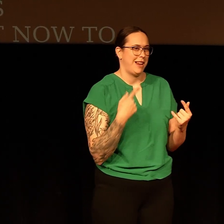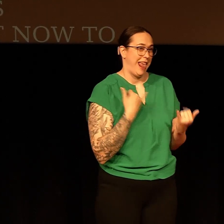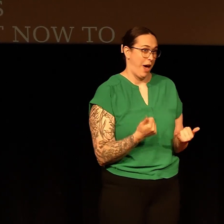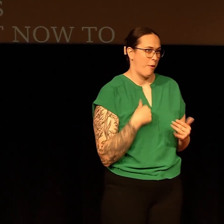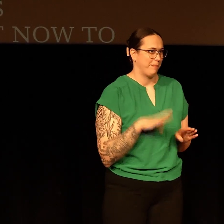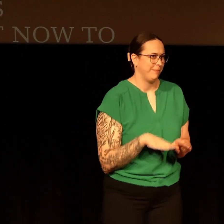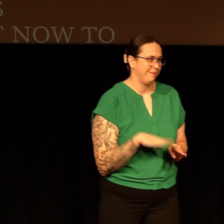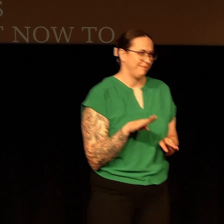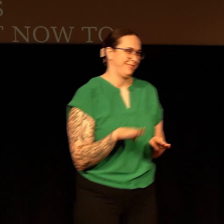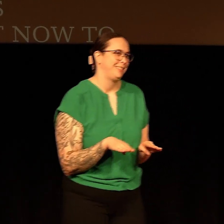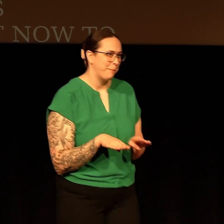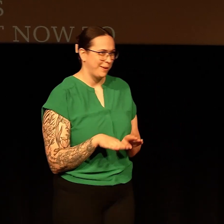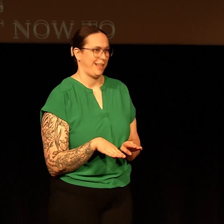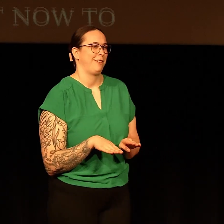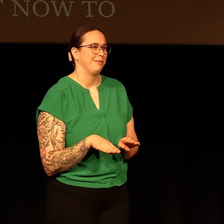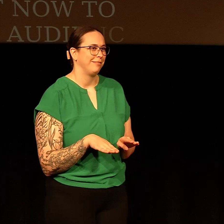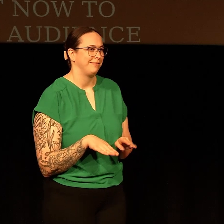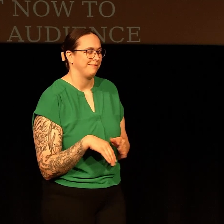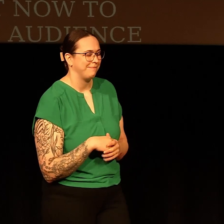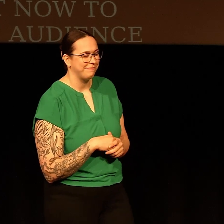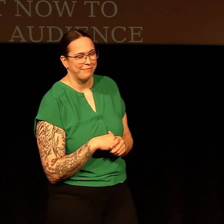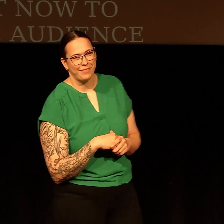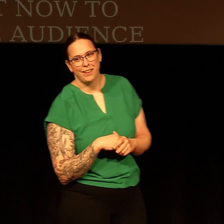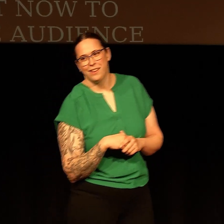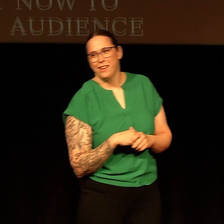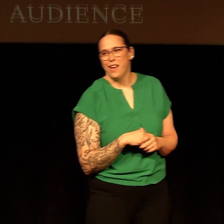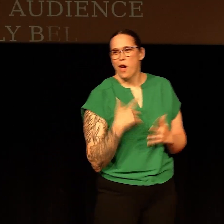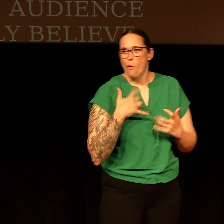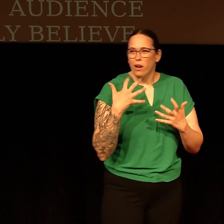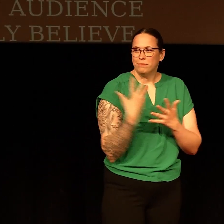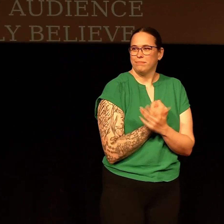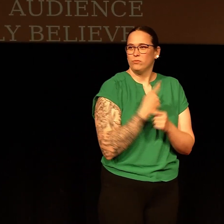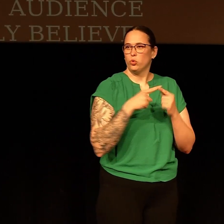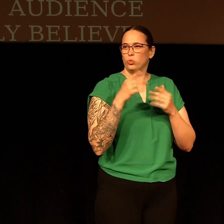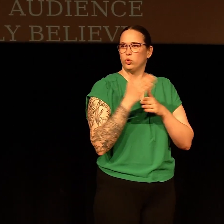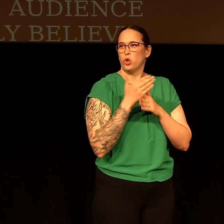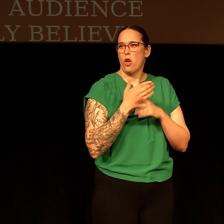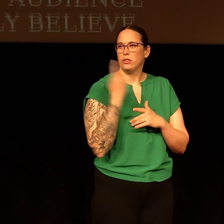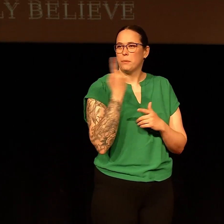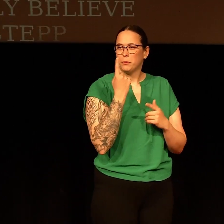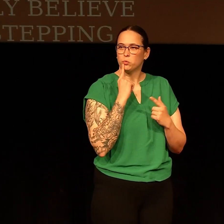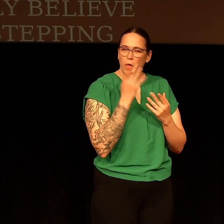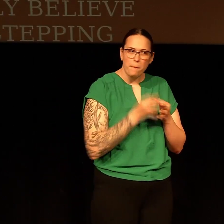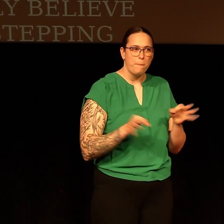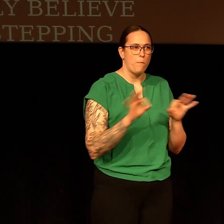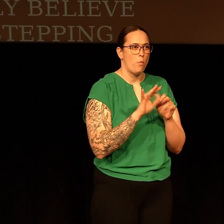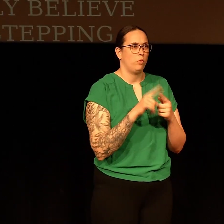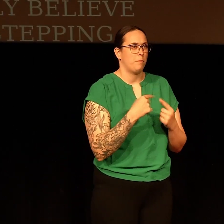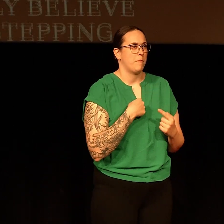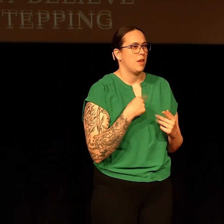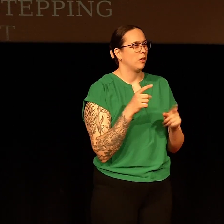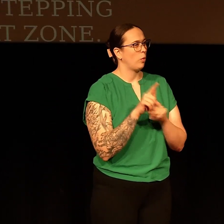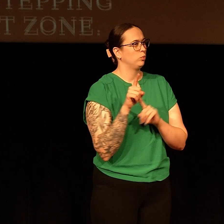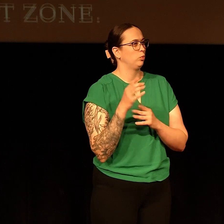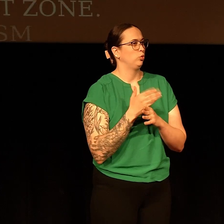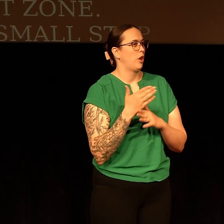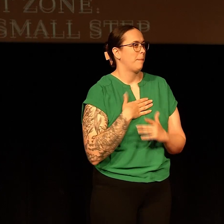So that's what I'm doing right now. I'm taking a small step out of my comfort zone. I wanted to share something that's really important to me